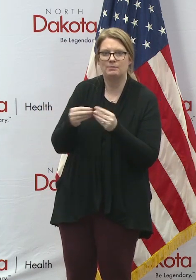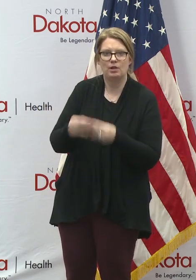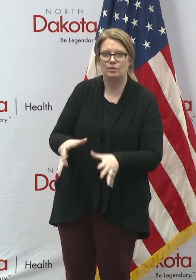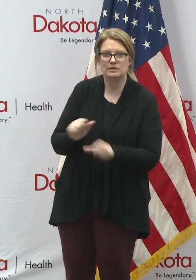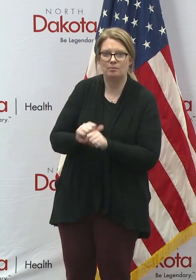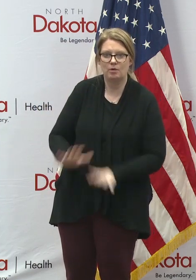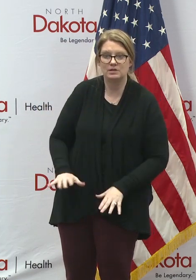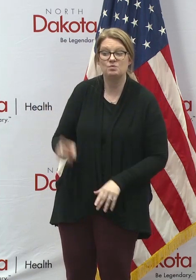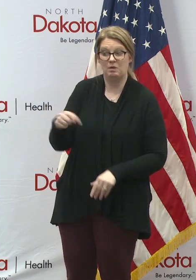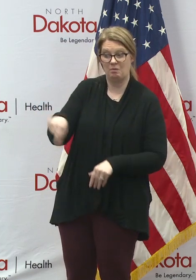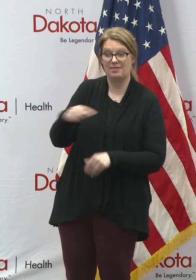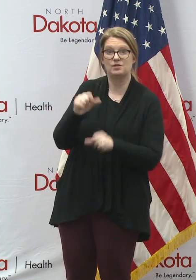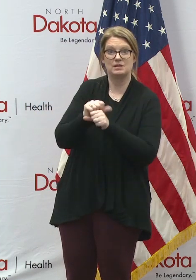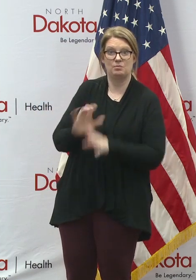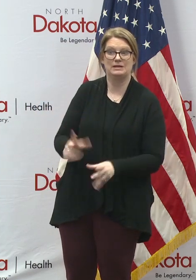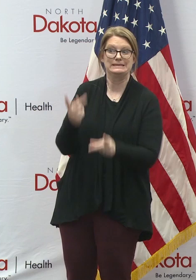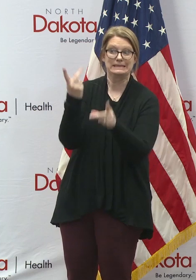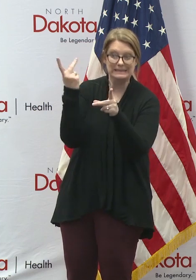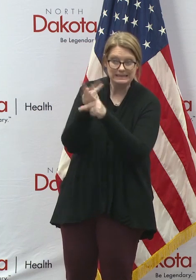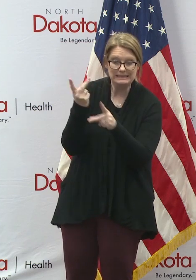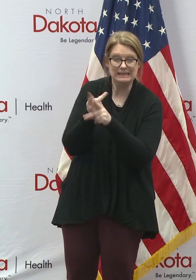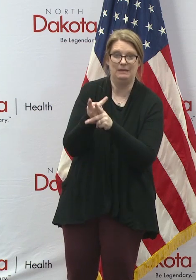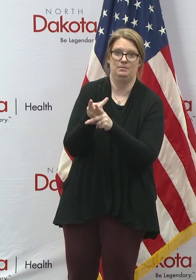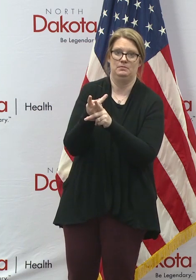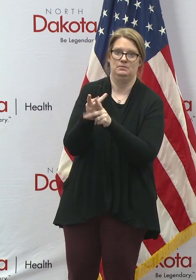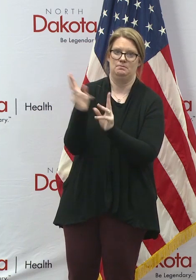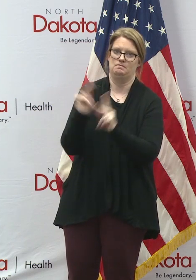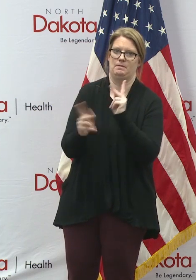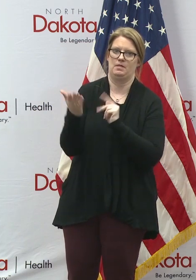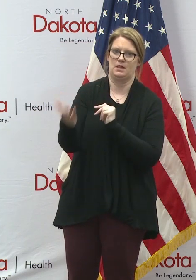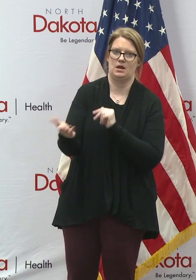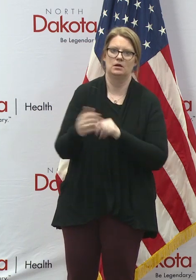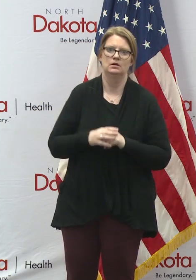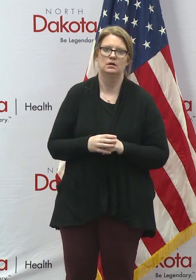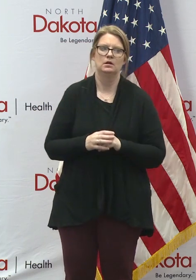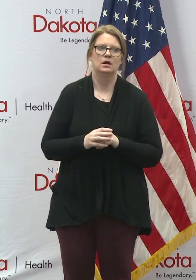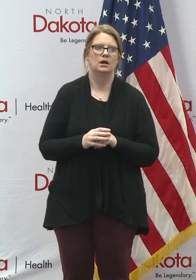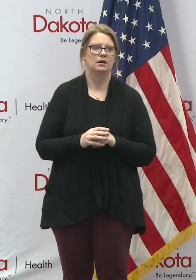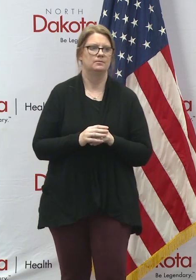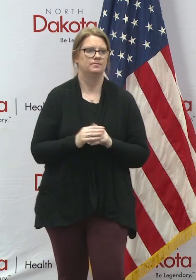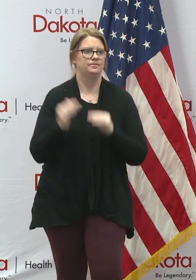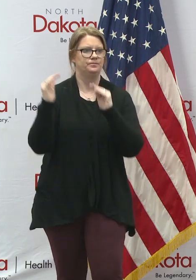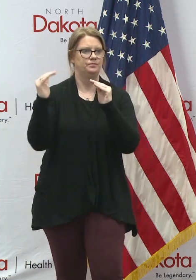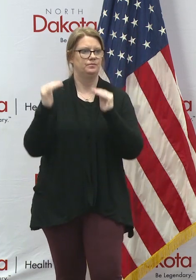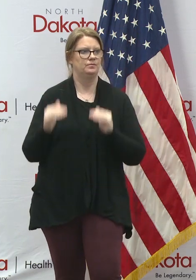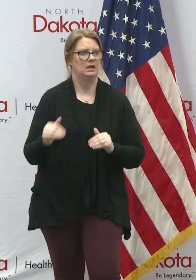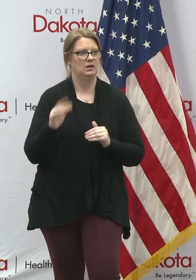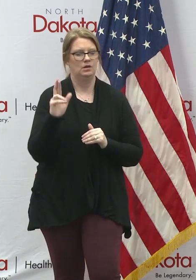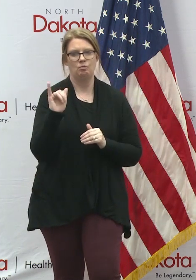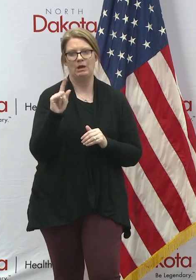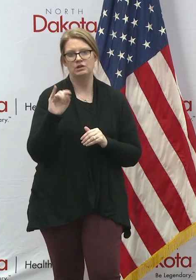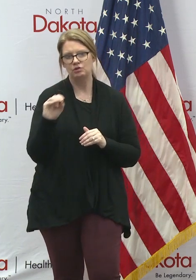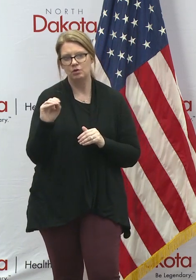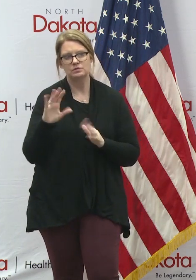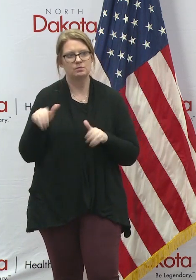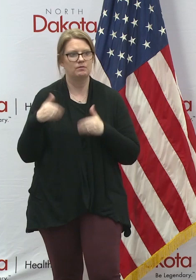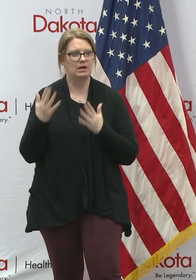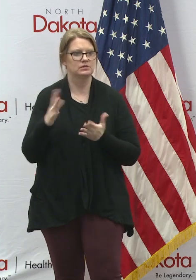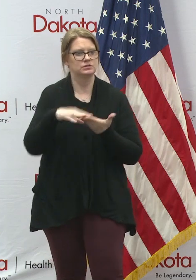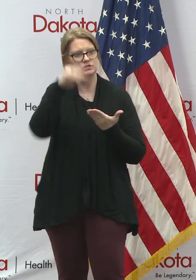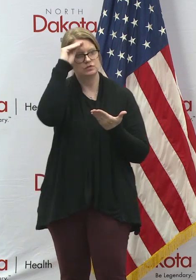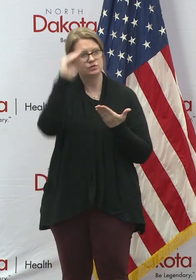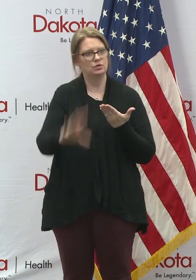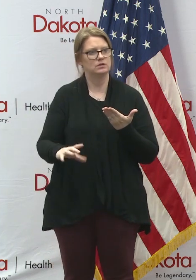them to have them retain them. with these lower increased ratios of providers to students